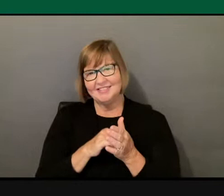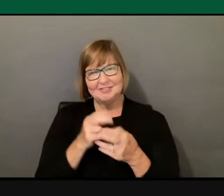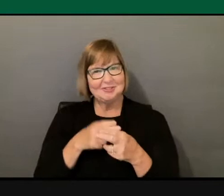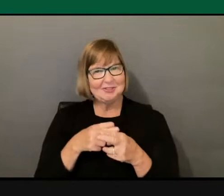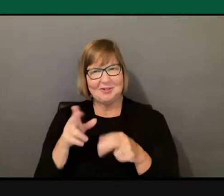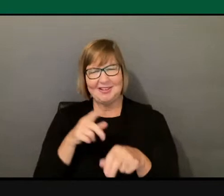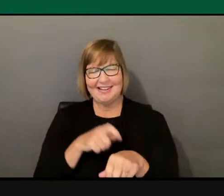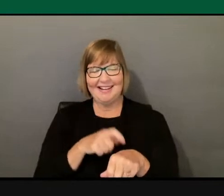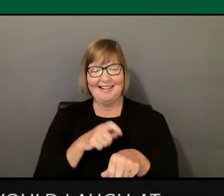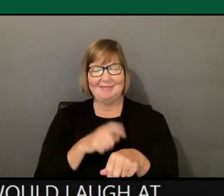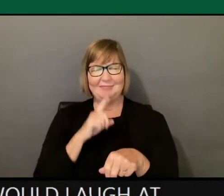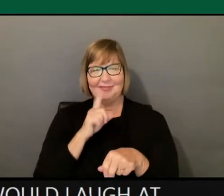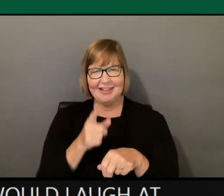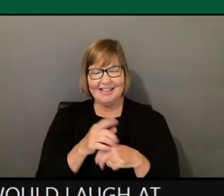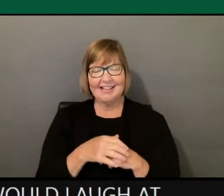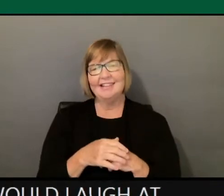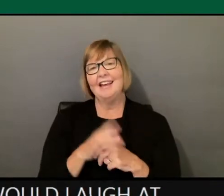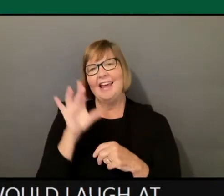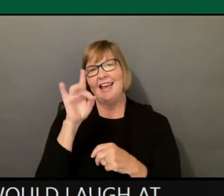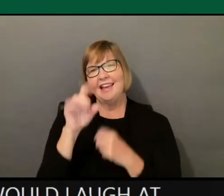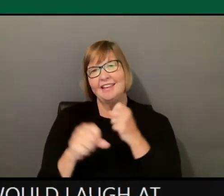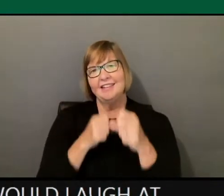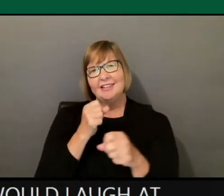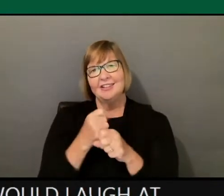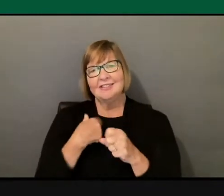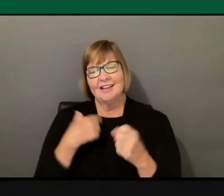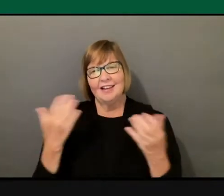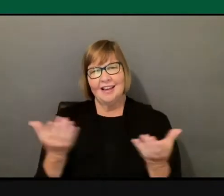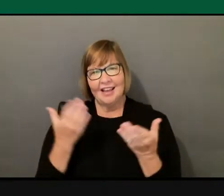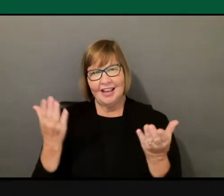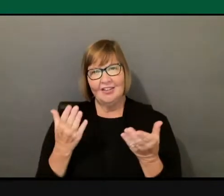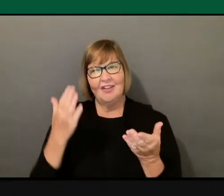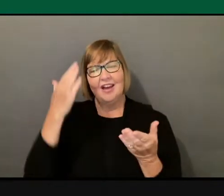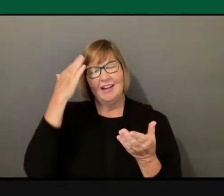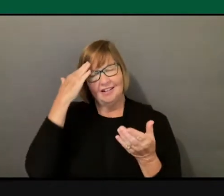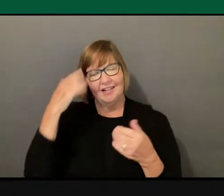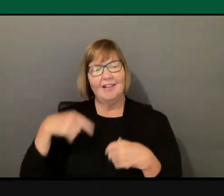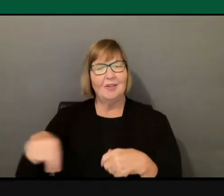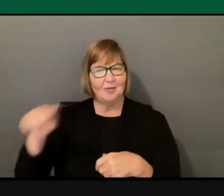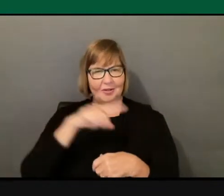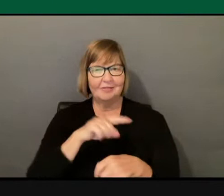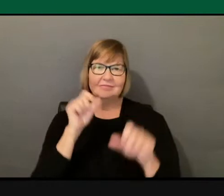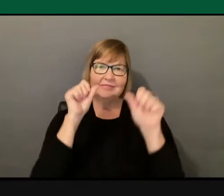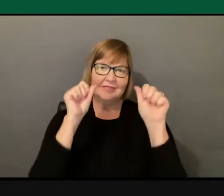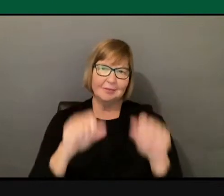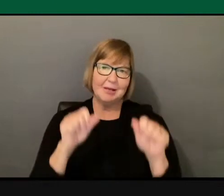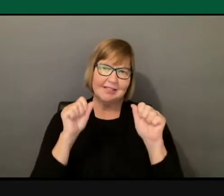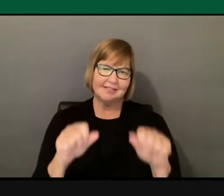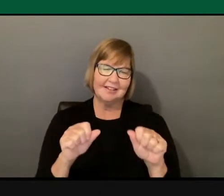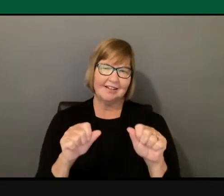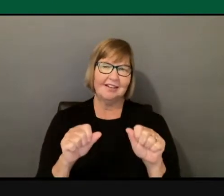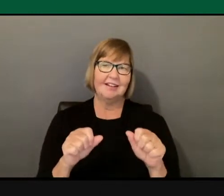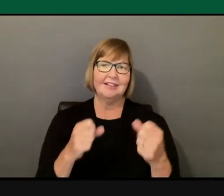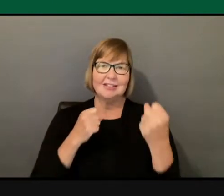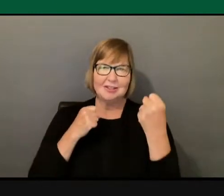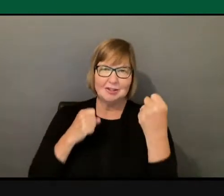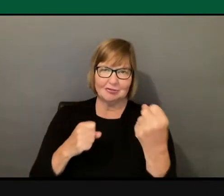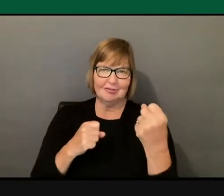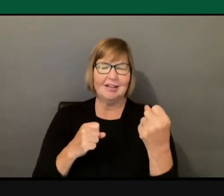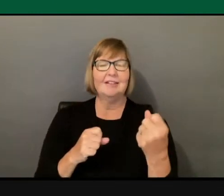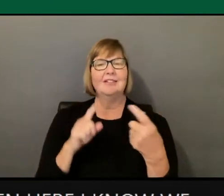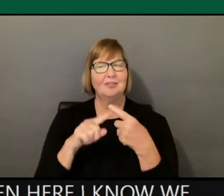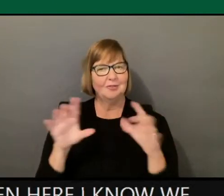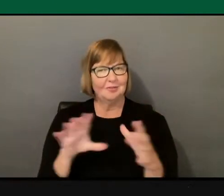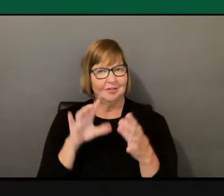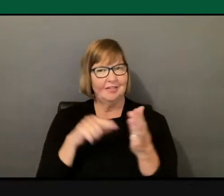But in the eight years I've been here, I know that we have the capacity and the strength to do this work. And